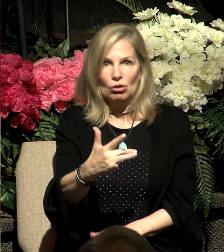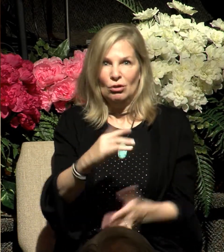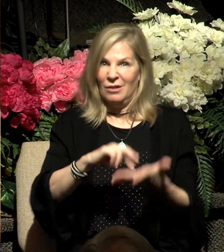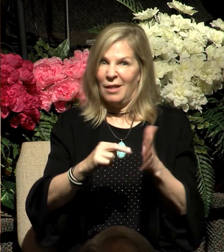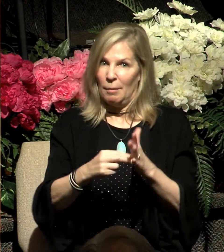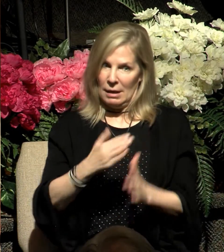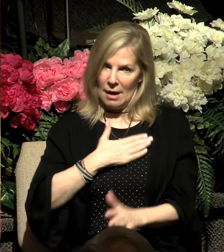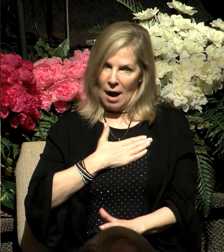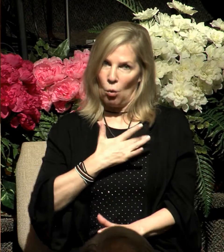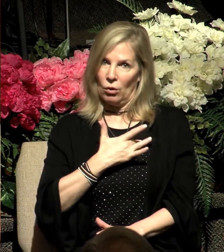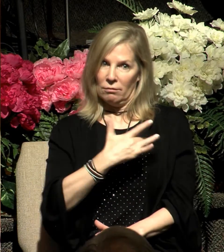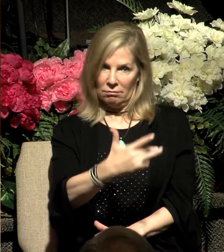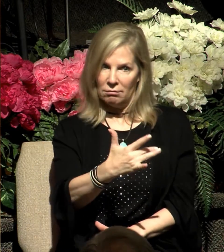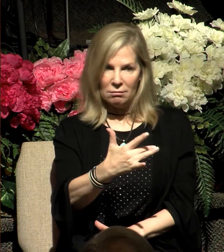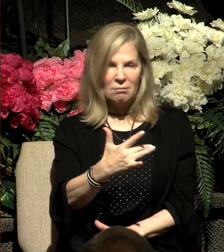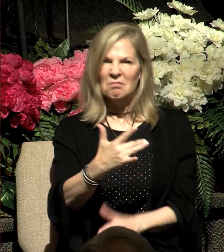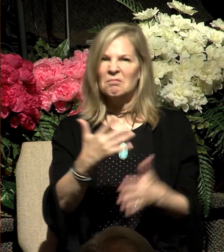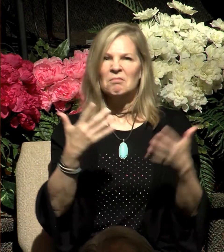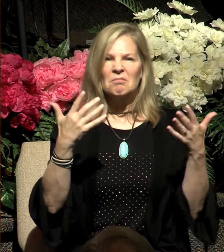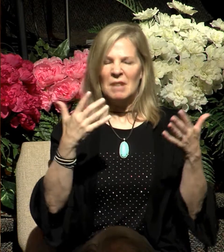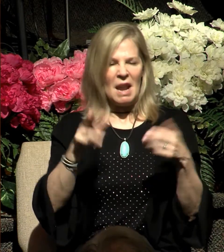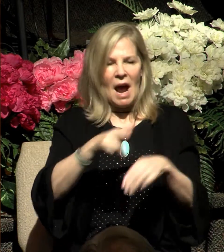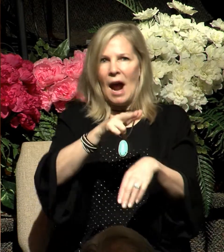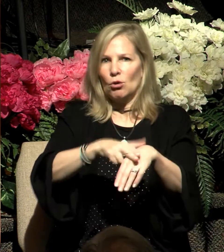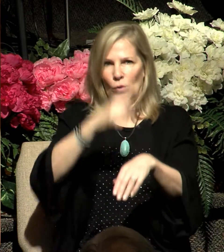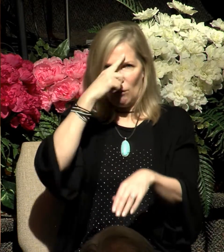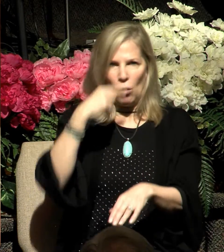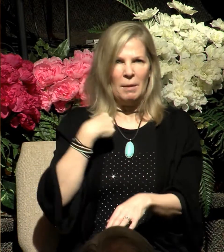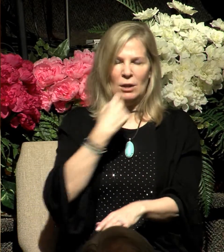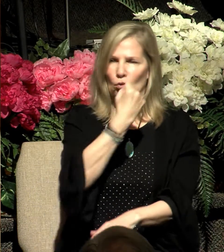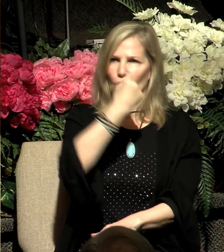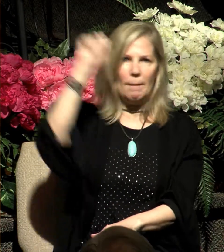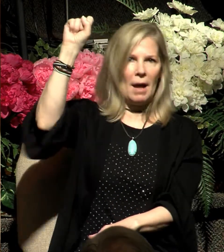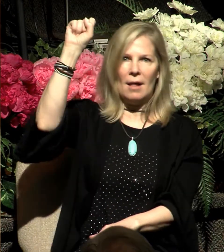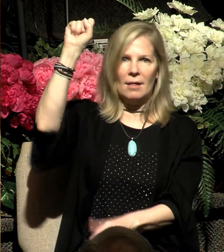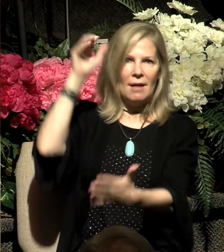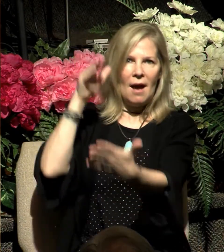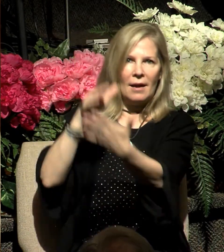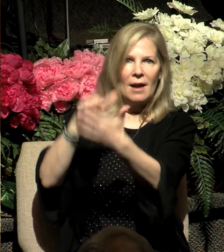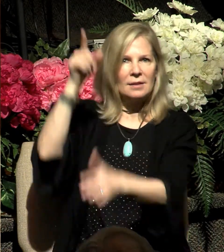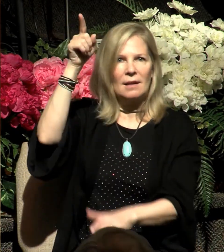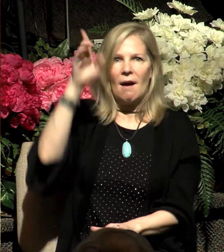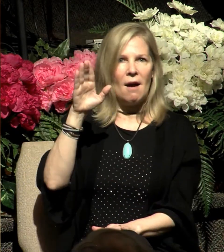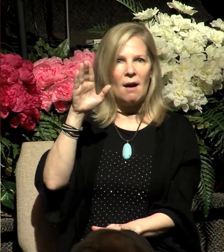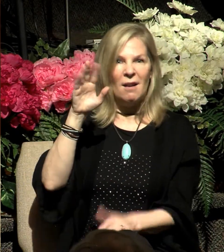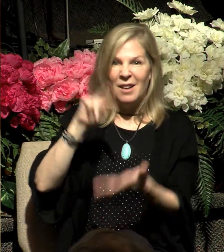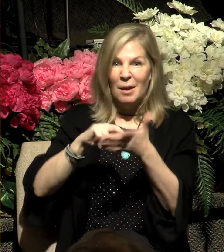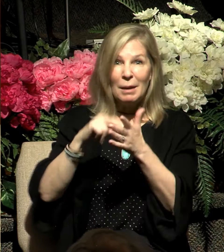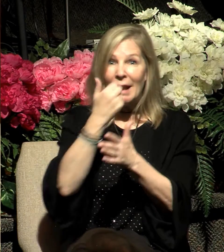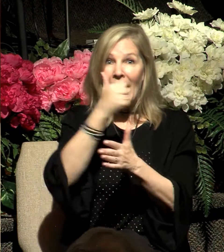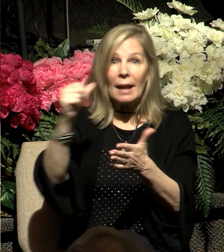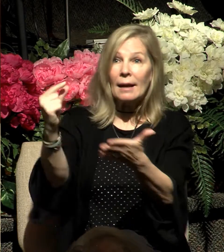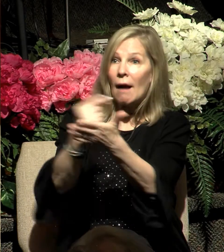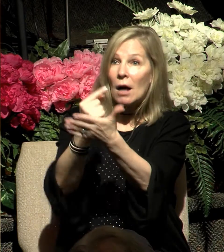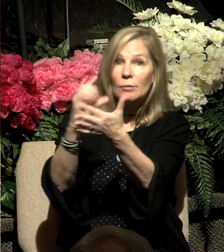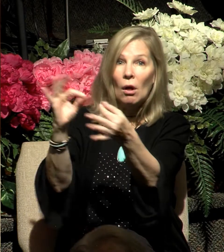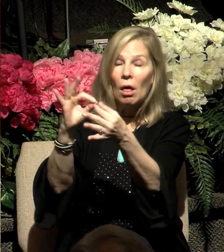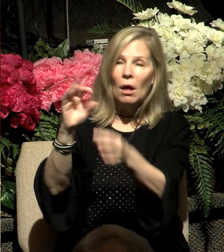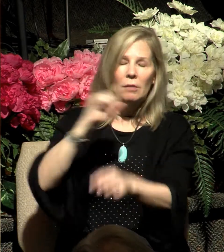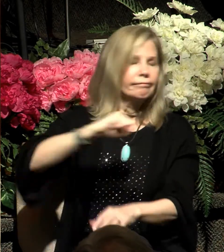on rebelling against God. And therefore, we resist any gospel witness made to us about trusting Christ as